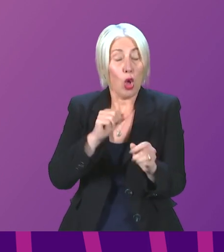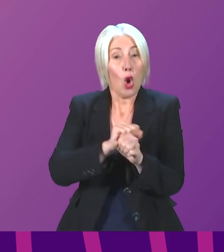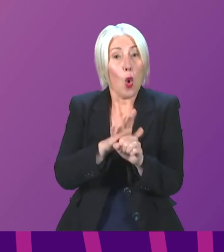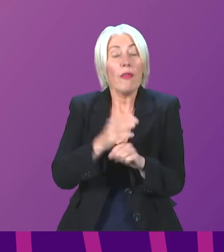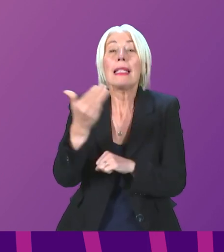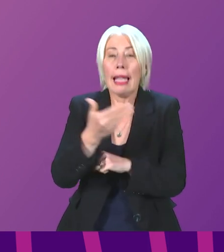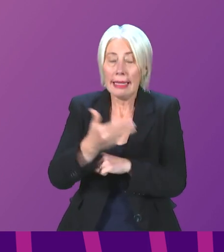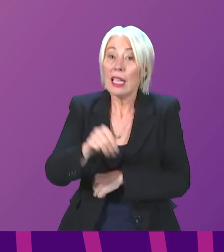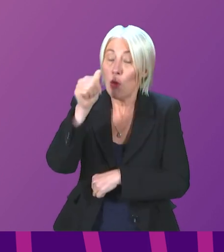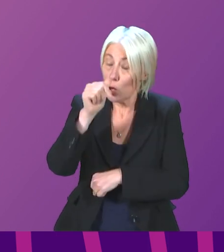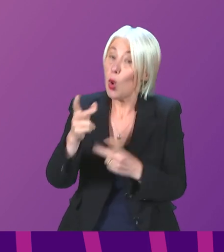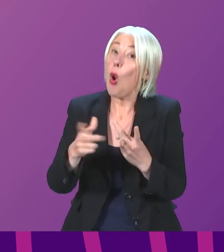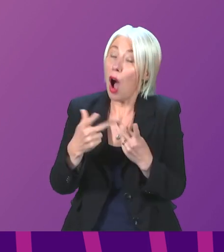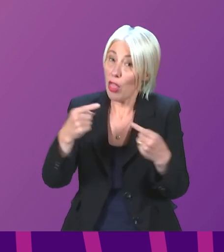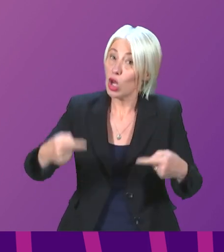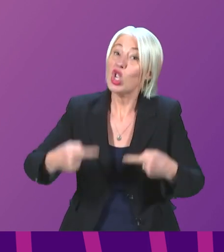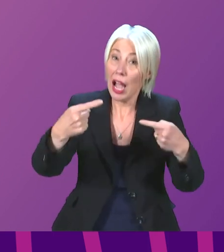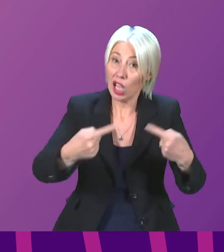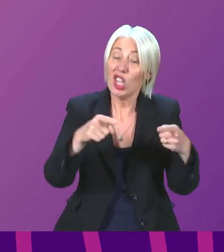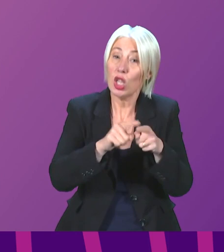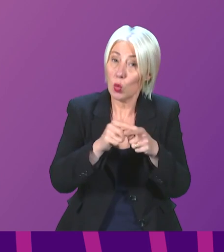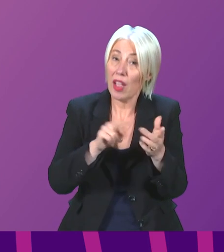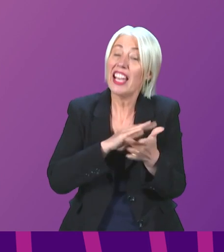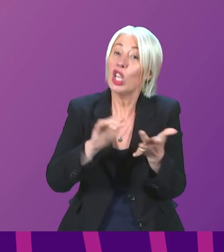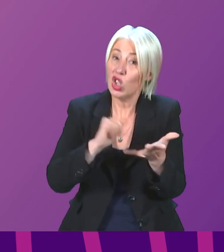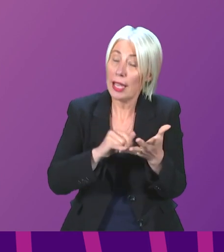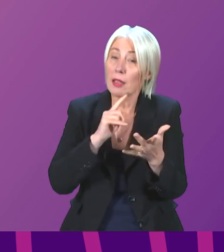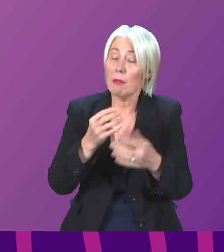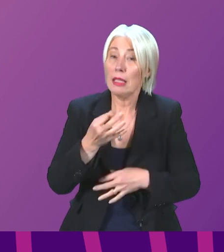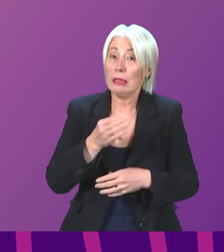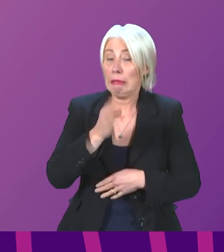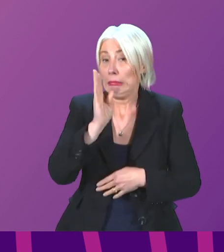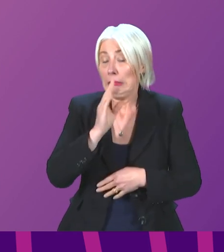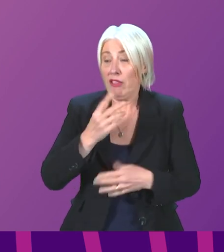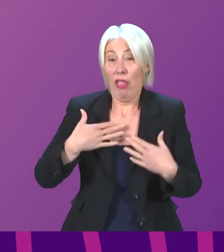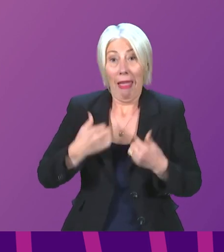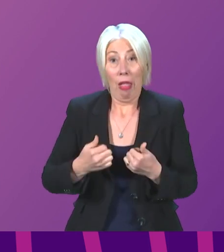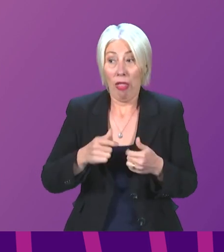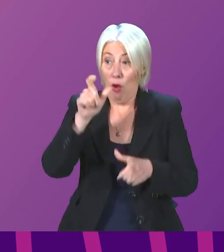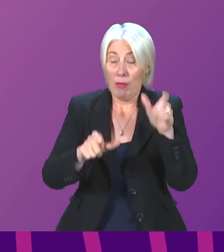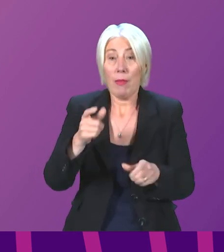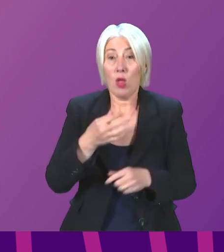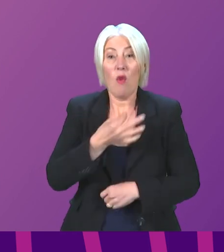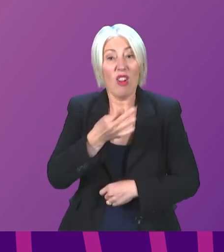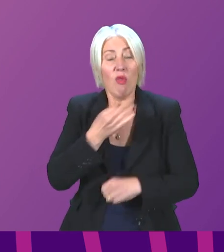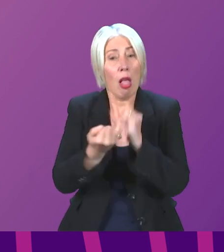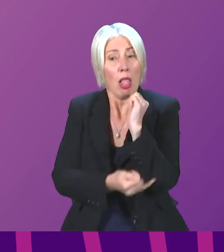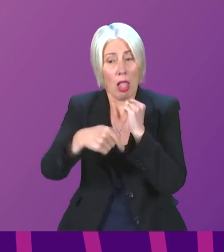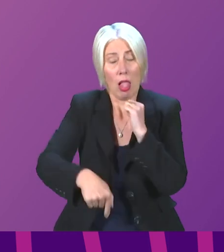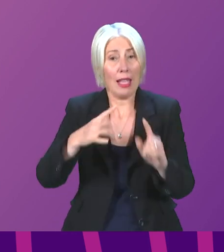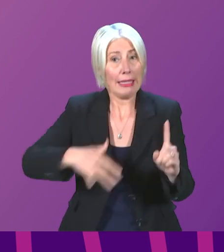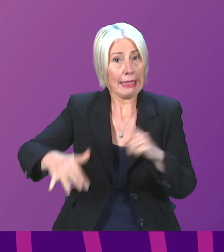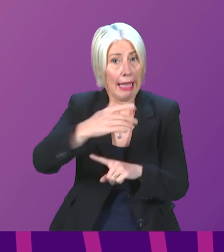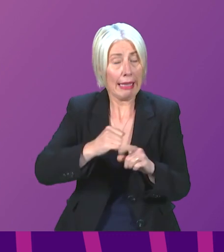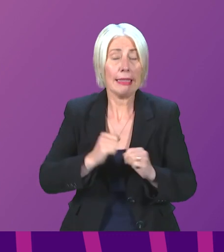there are other challenges that put pressure on the NHS and endanger the health of some of our most vulnerable members of society. A